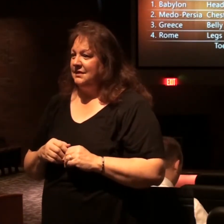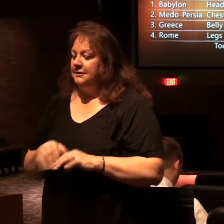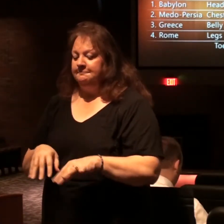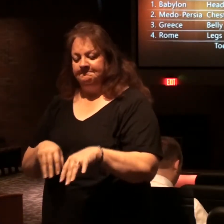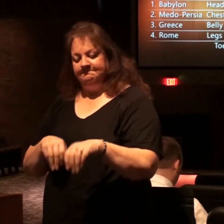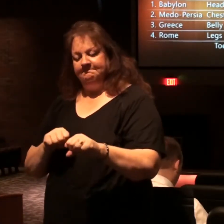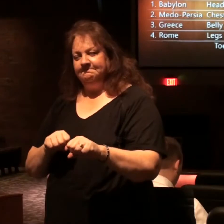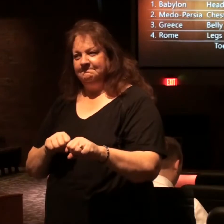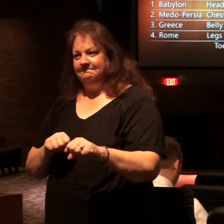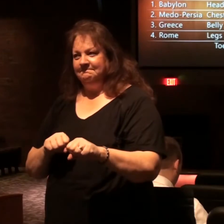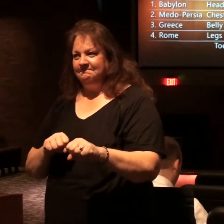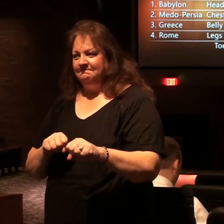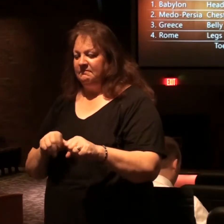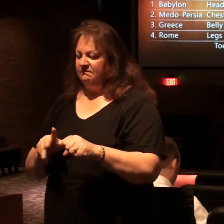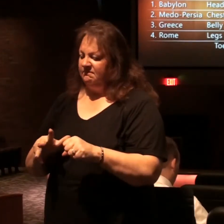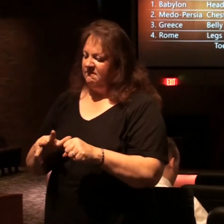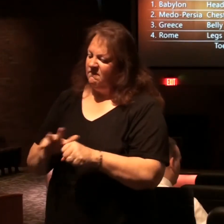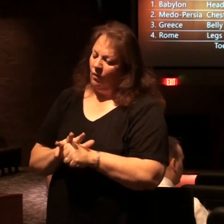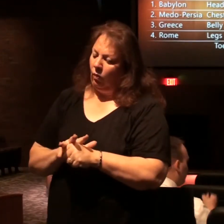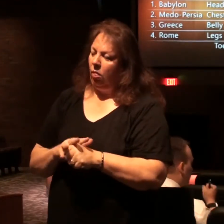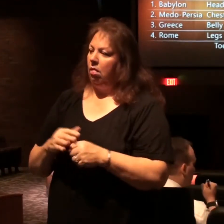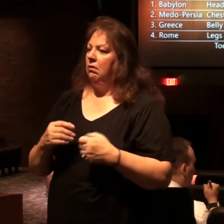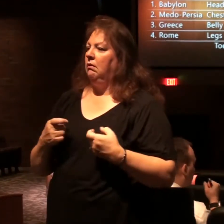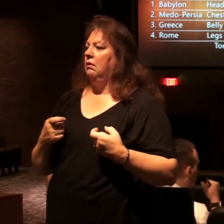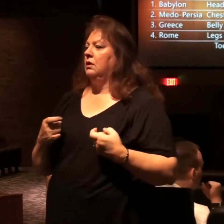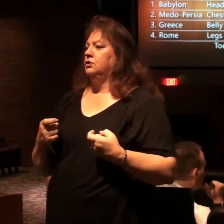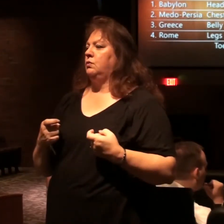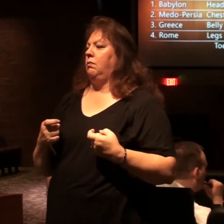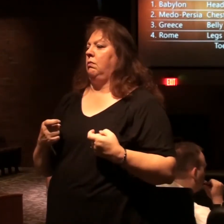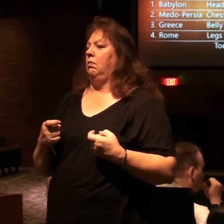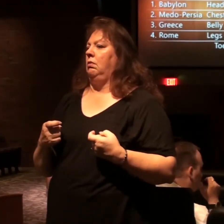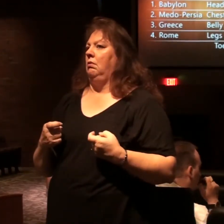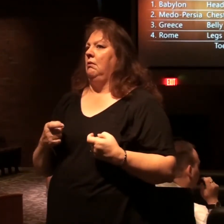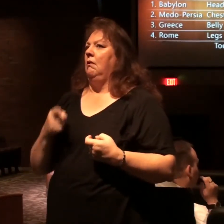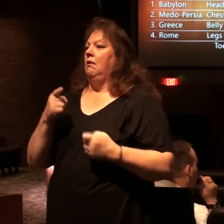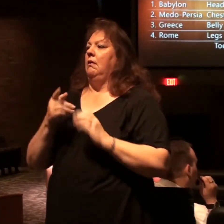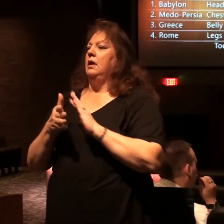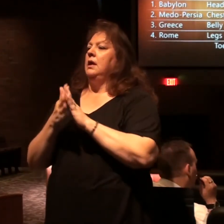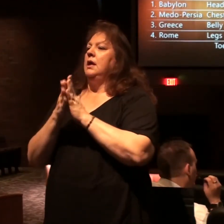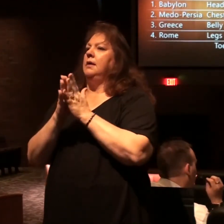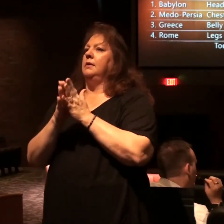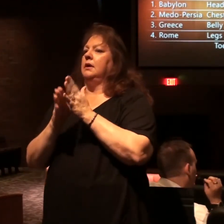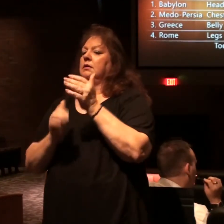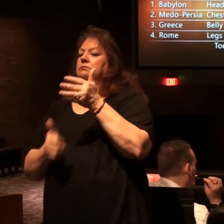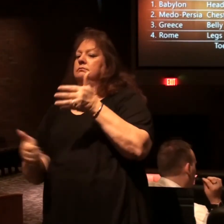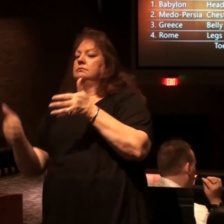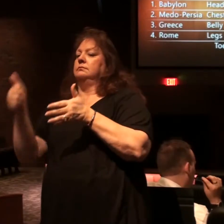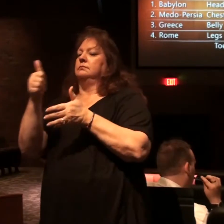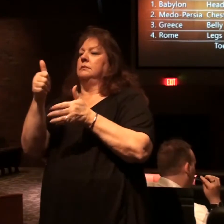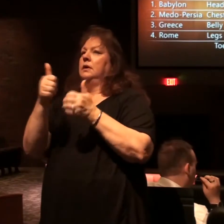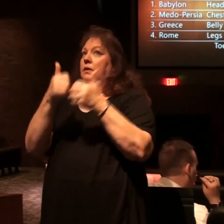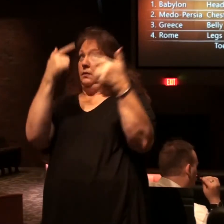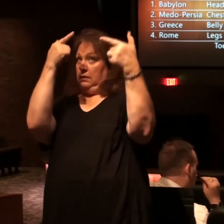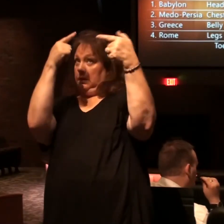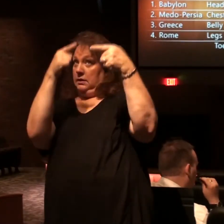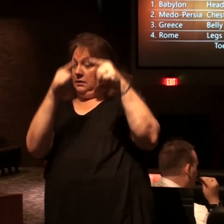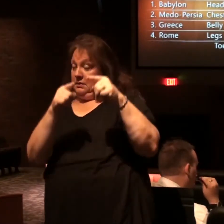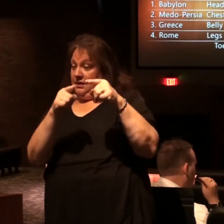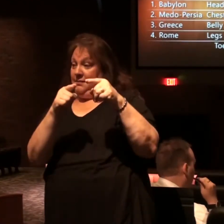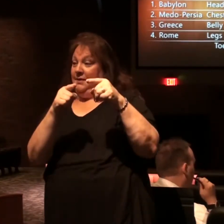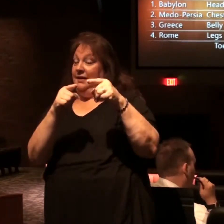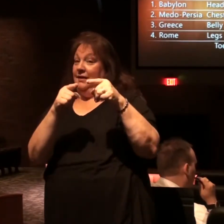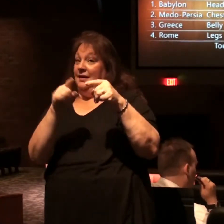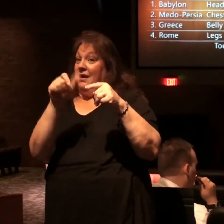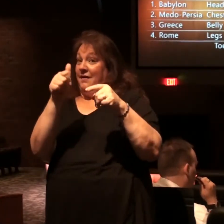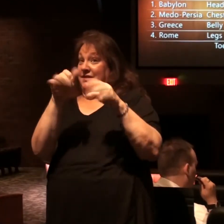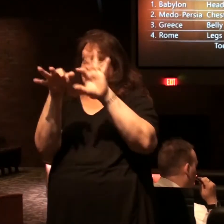assume total control and so he becomes the dominant figure with the agreement as we'll see of the others